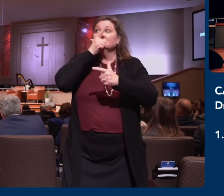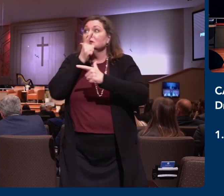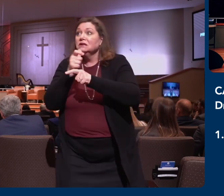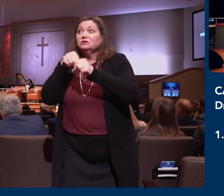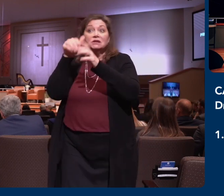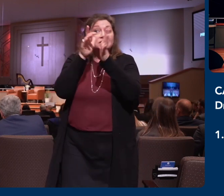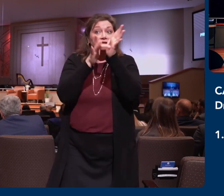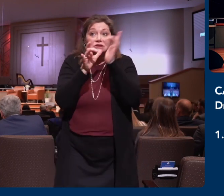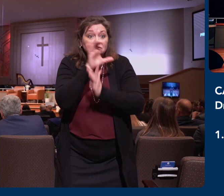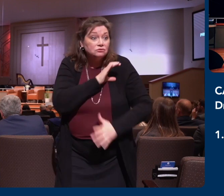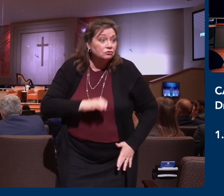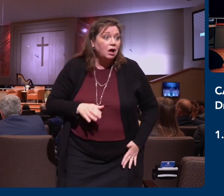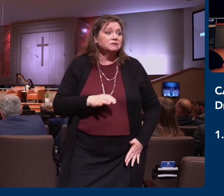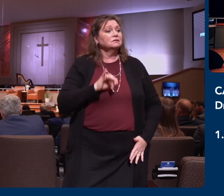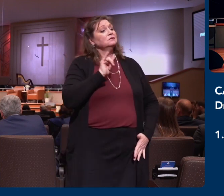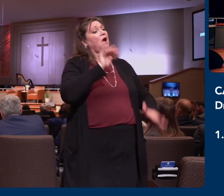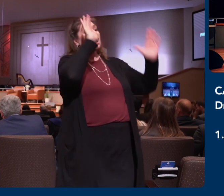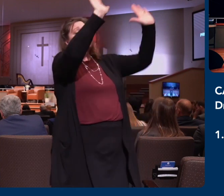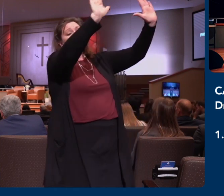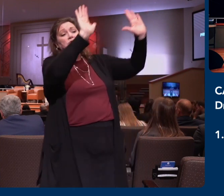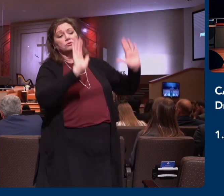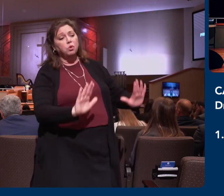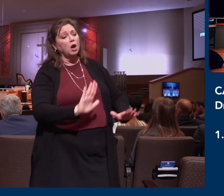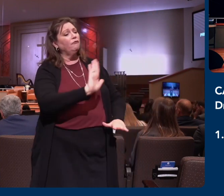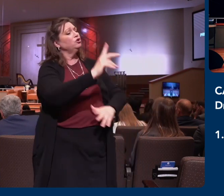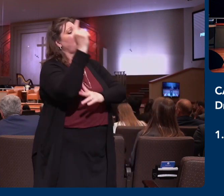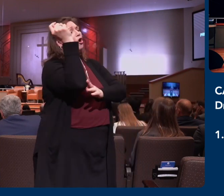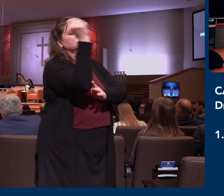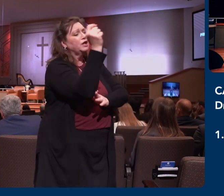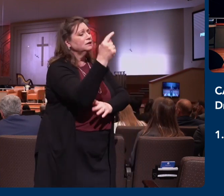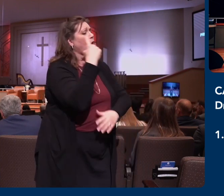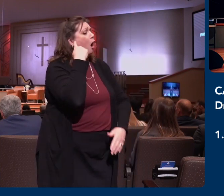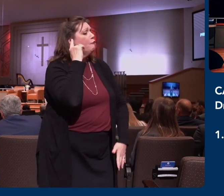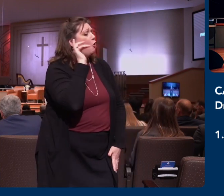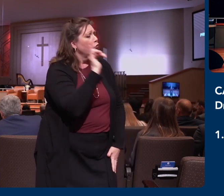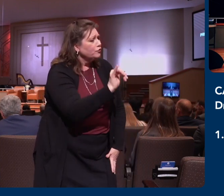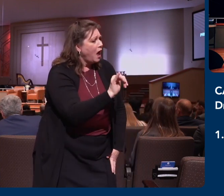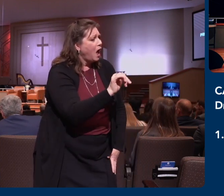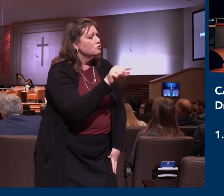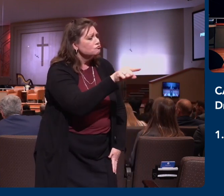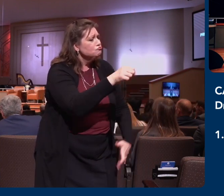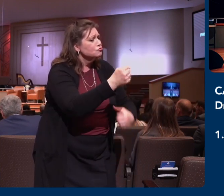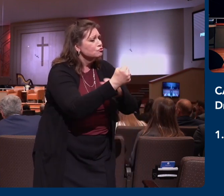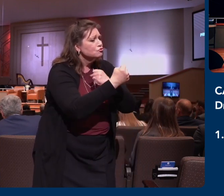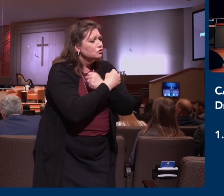I'm so grateful that the testimony that has been brought to me is that you love one another